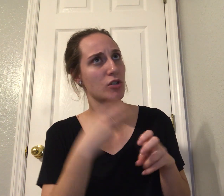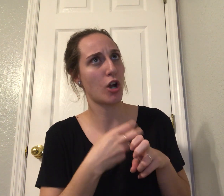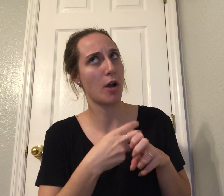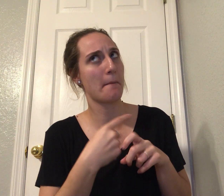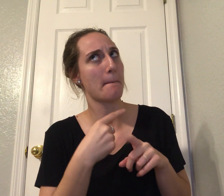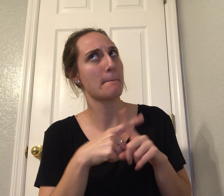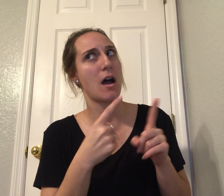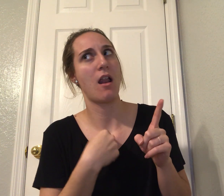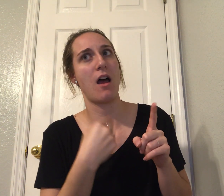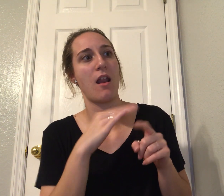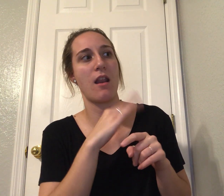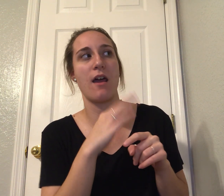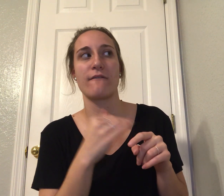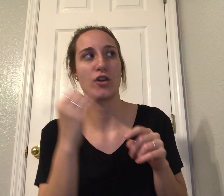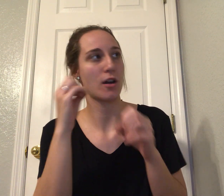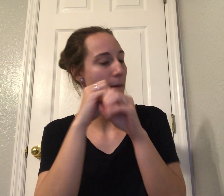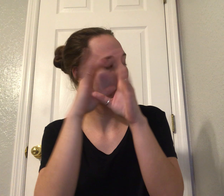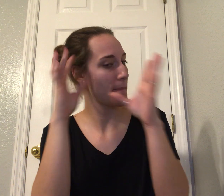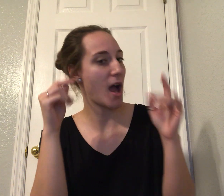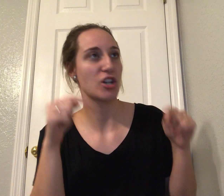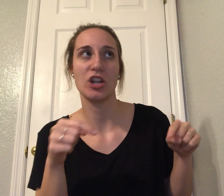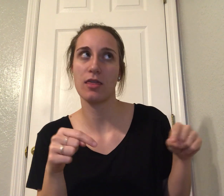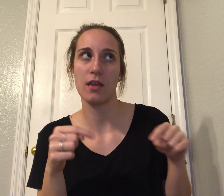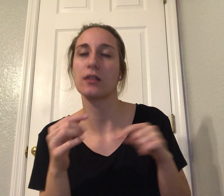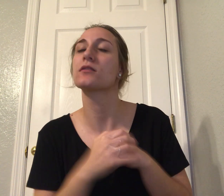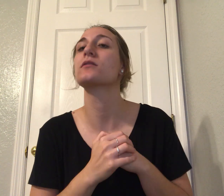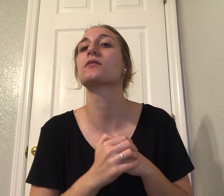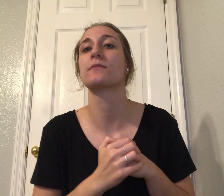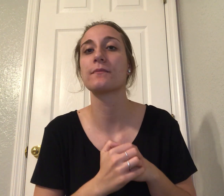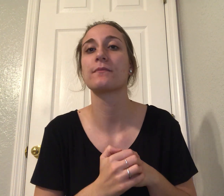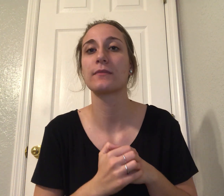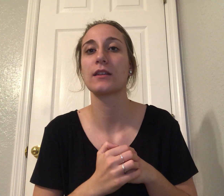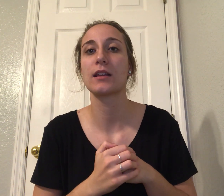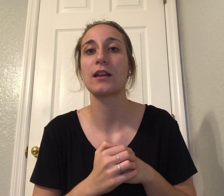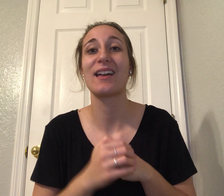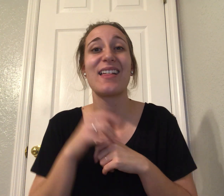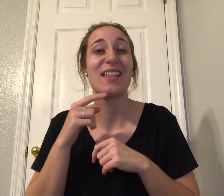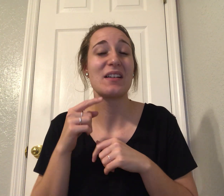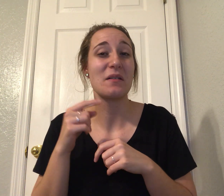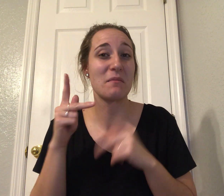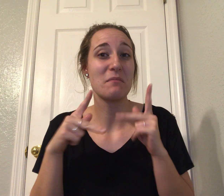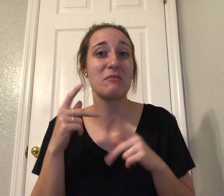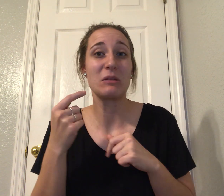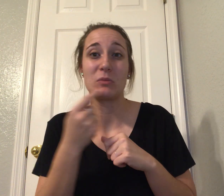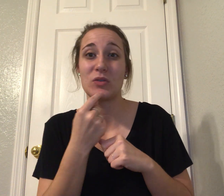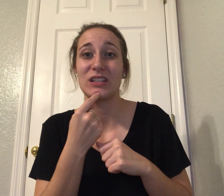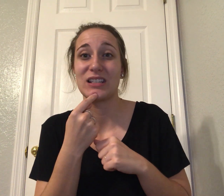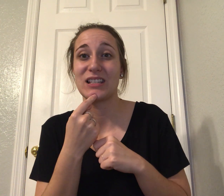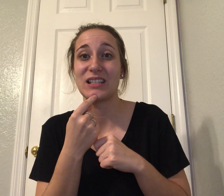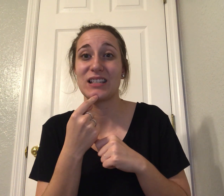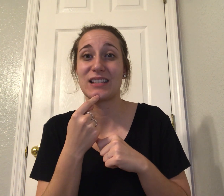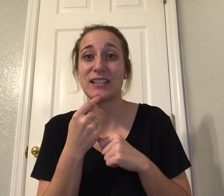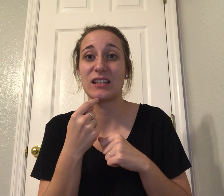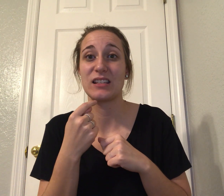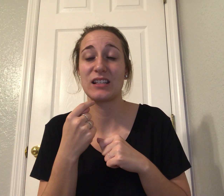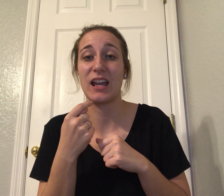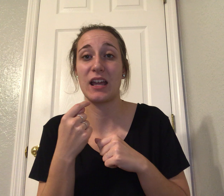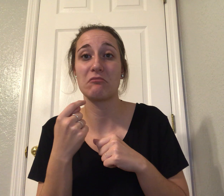gain total power and cut out the other side. But experts say there are reasons for optimism too. Tim Phillips says U.S.